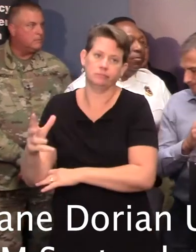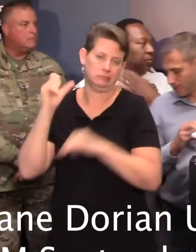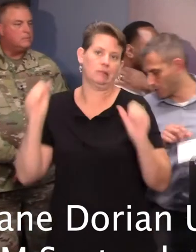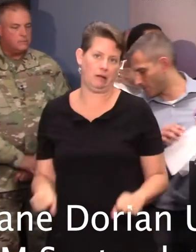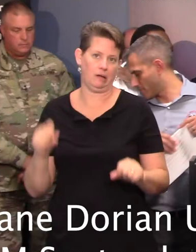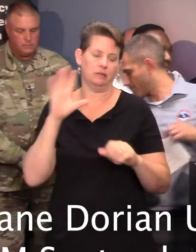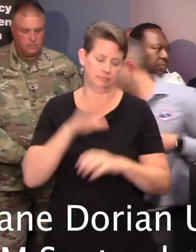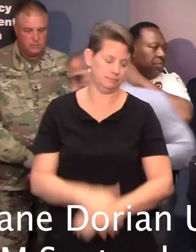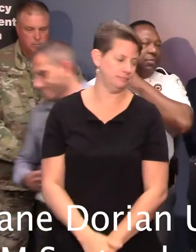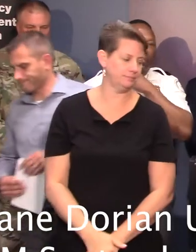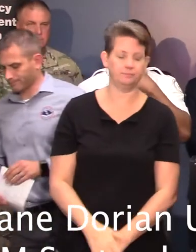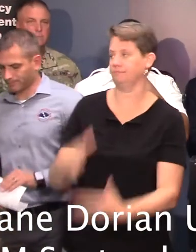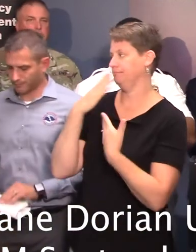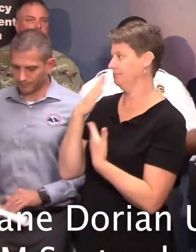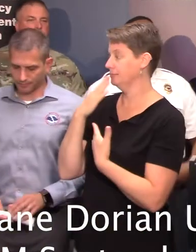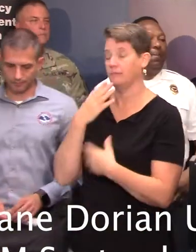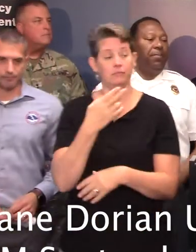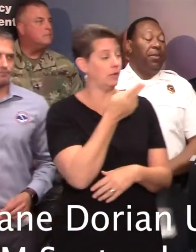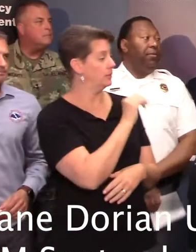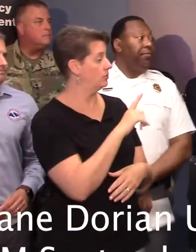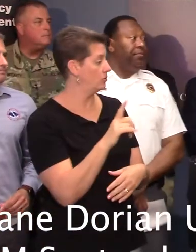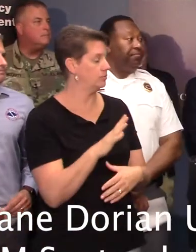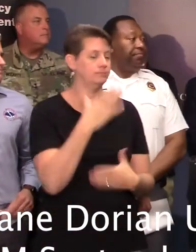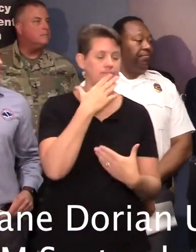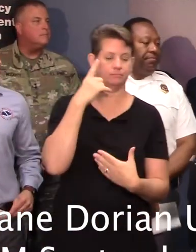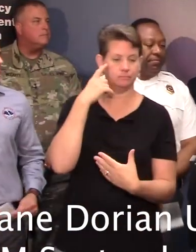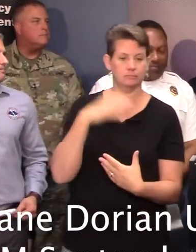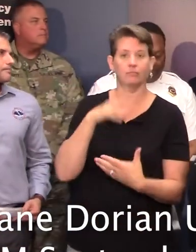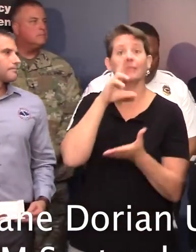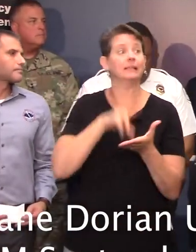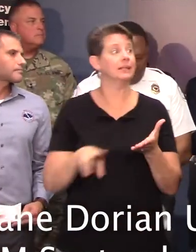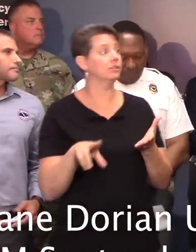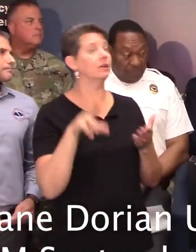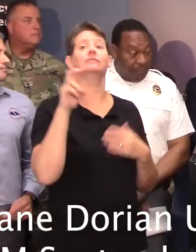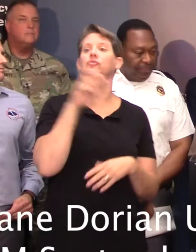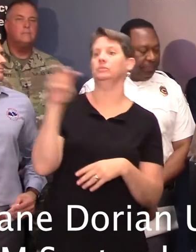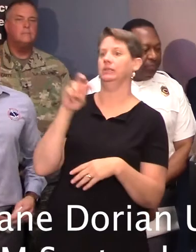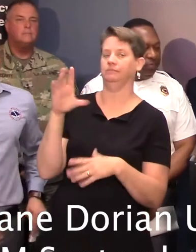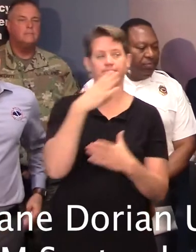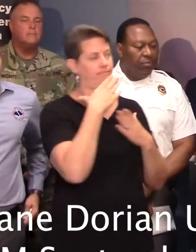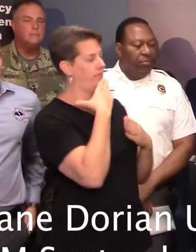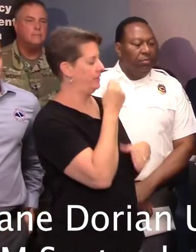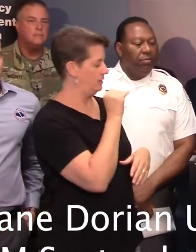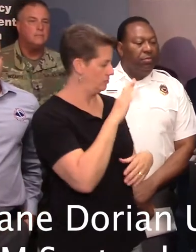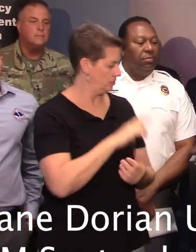very much. Ms. Hall. Thank you, Governor. Secretary of the Transitution. Thank you, sir.